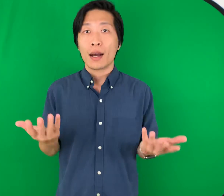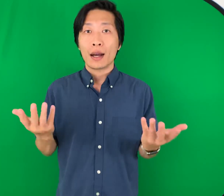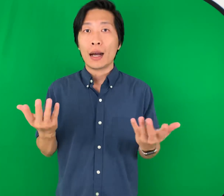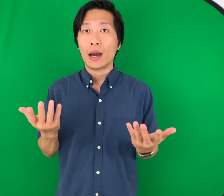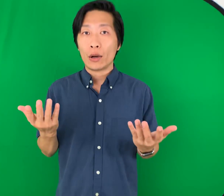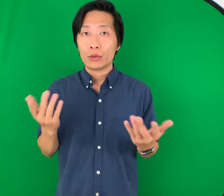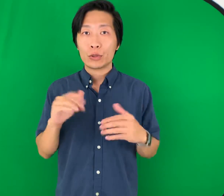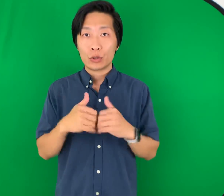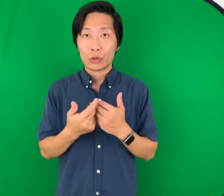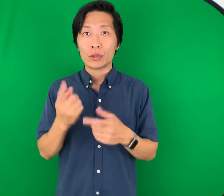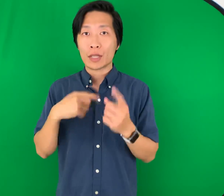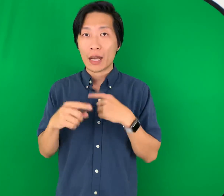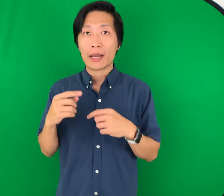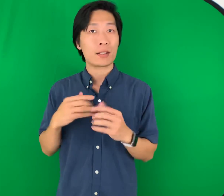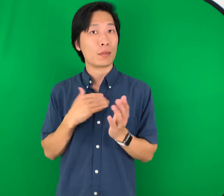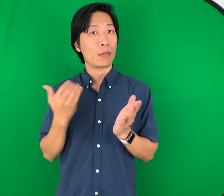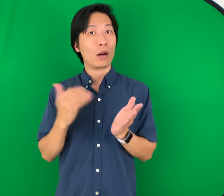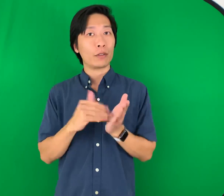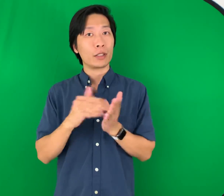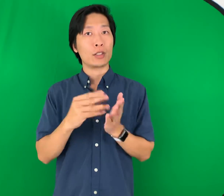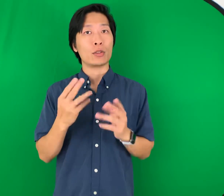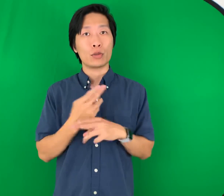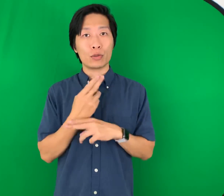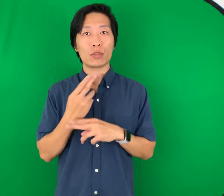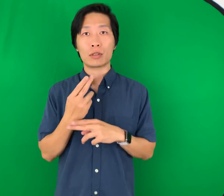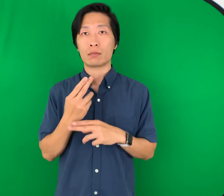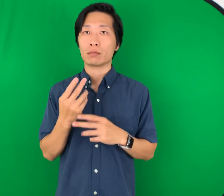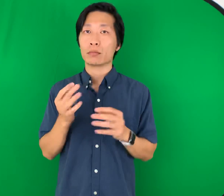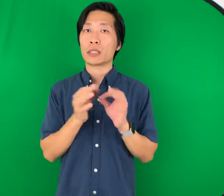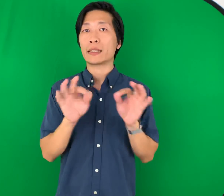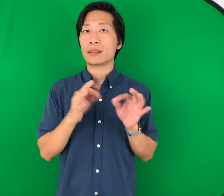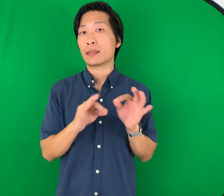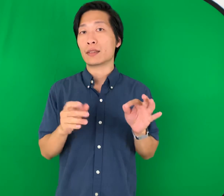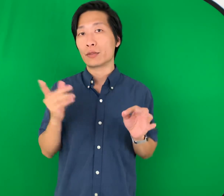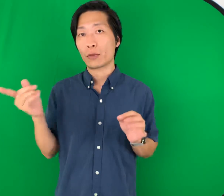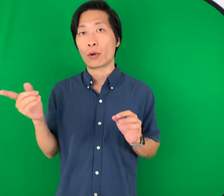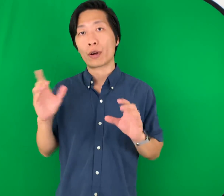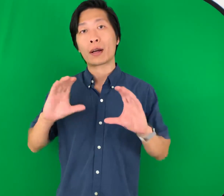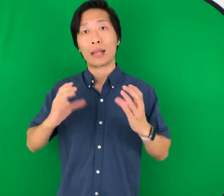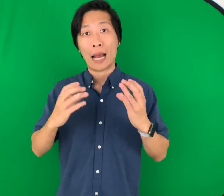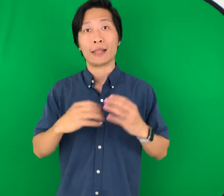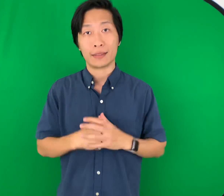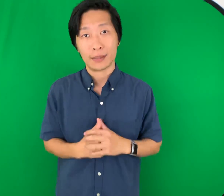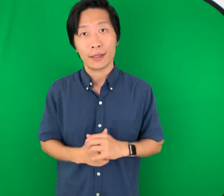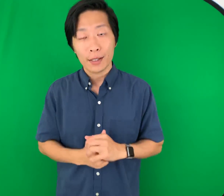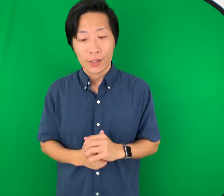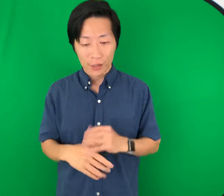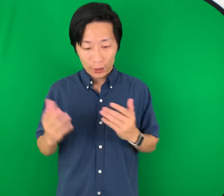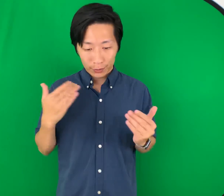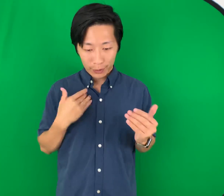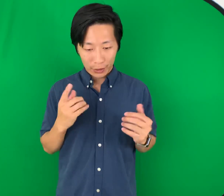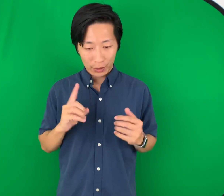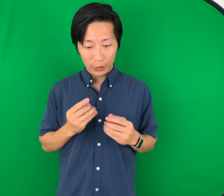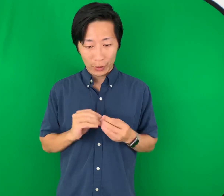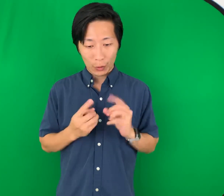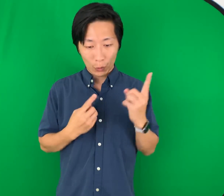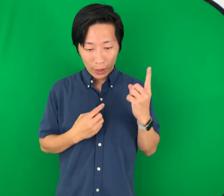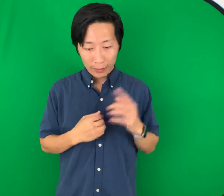how to sign some often used sentences for class. So we're gonna start with number one.